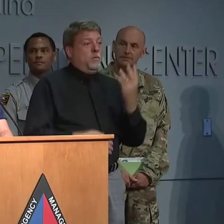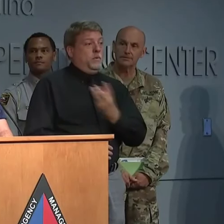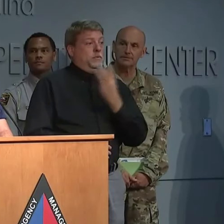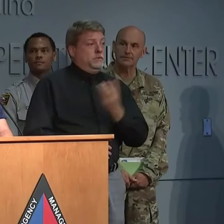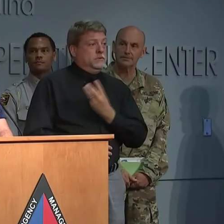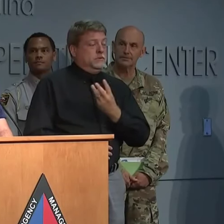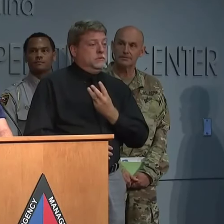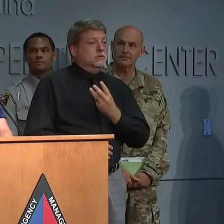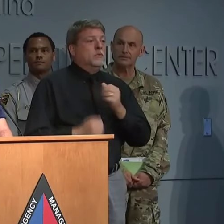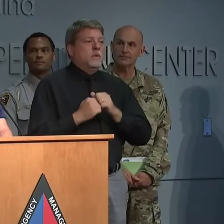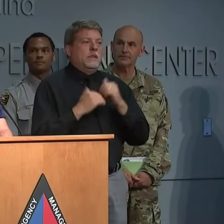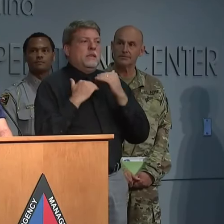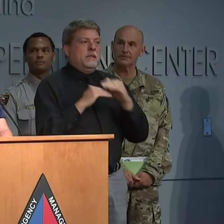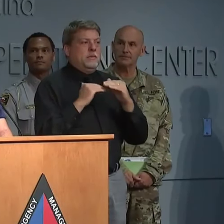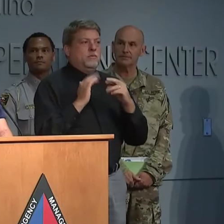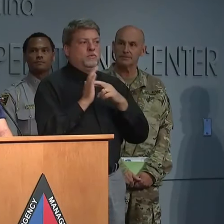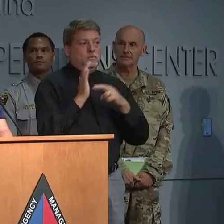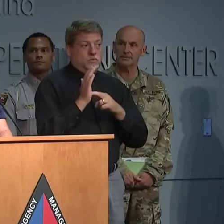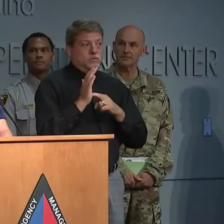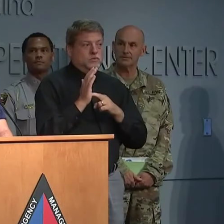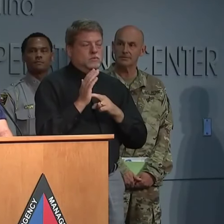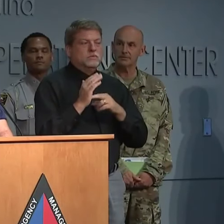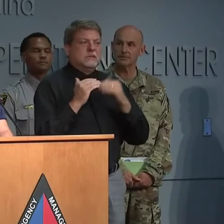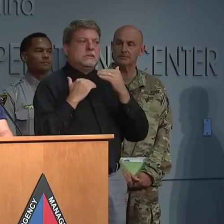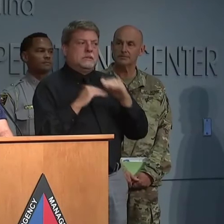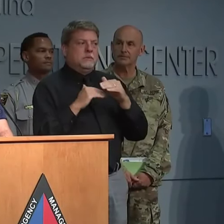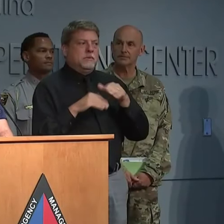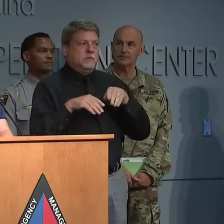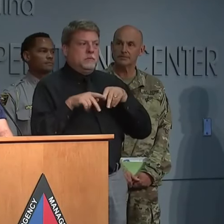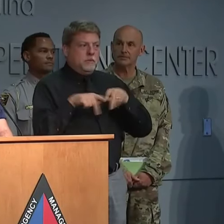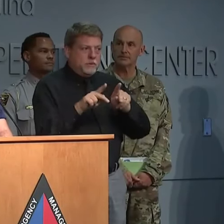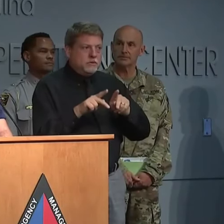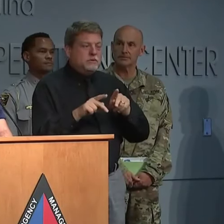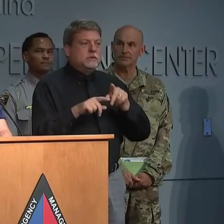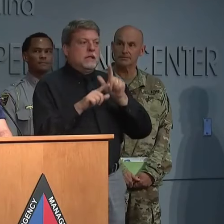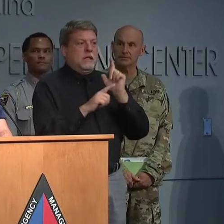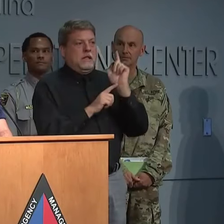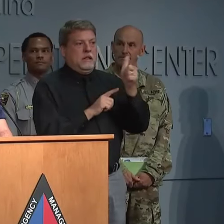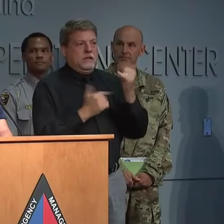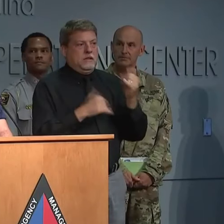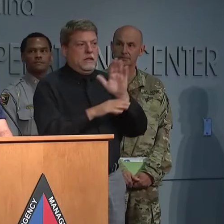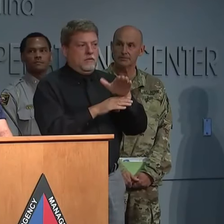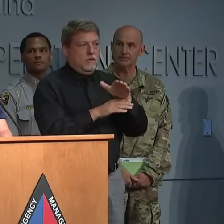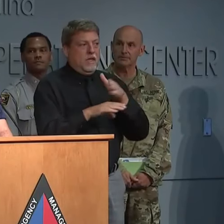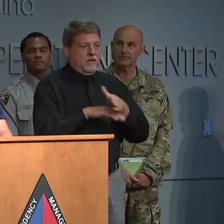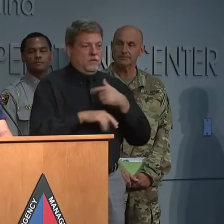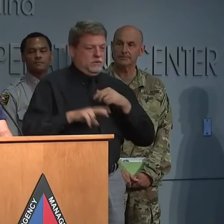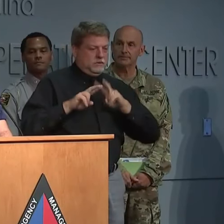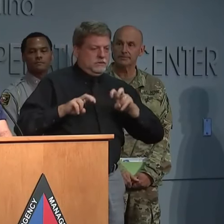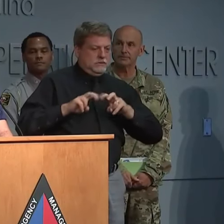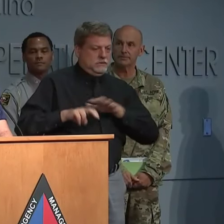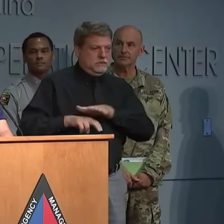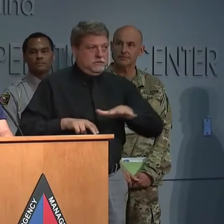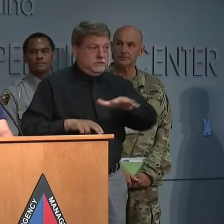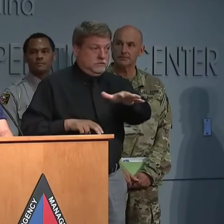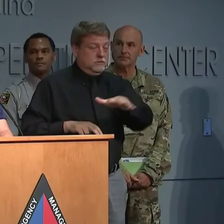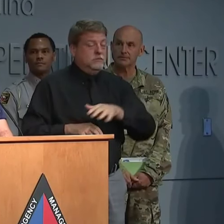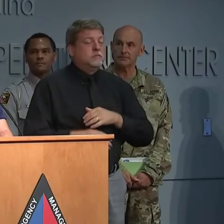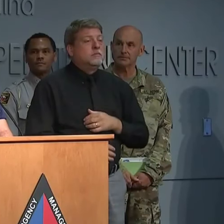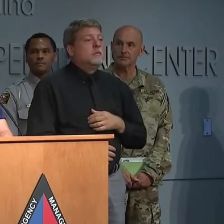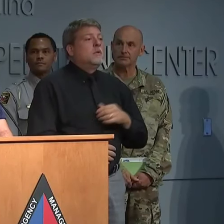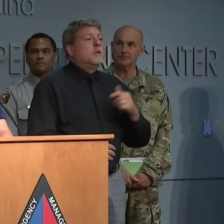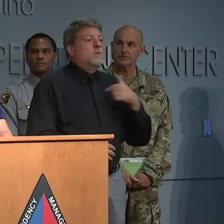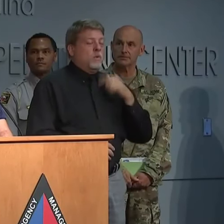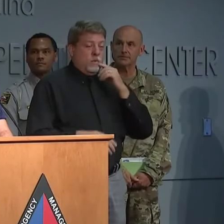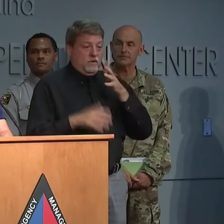with restrictions as early as this afternoon, based on the outcome of those assessments. We will conduct